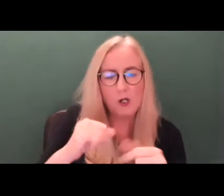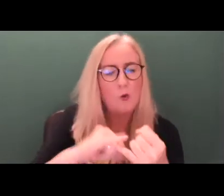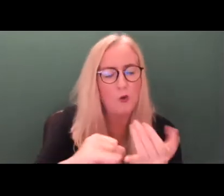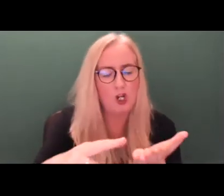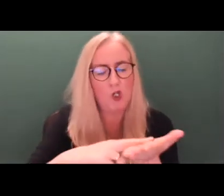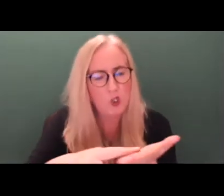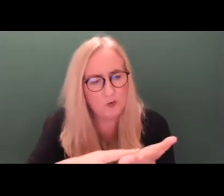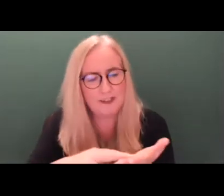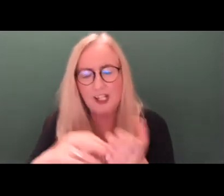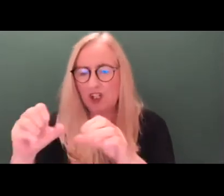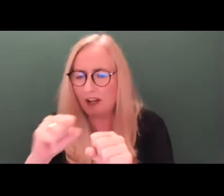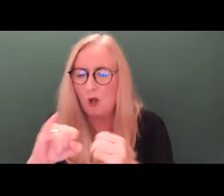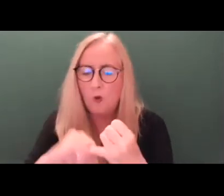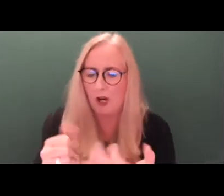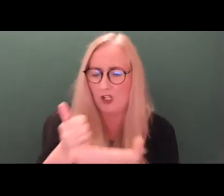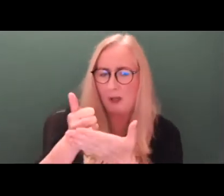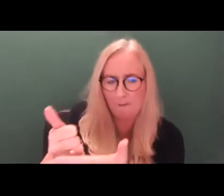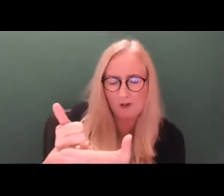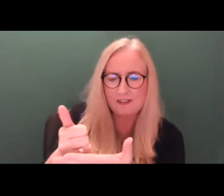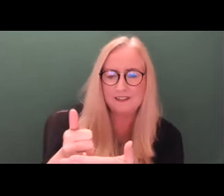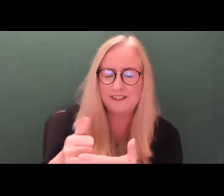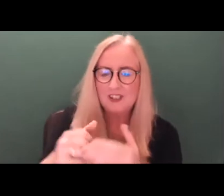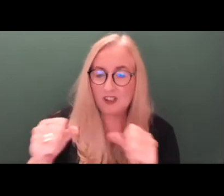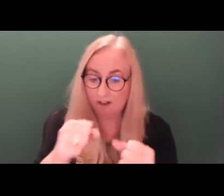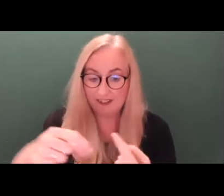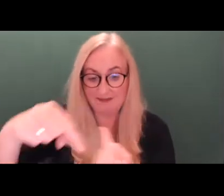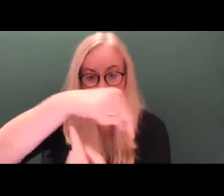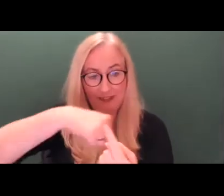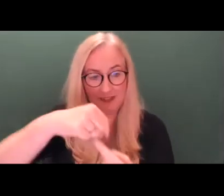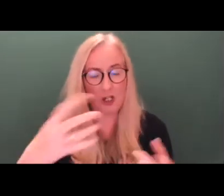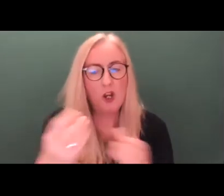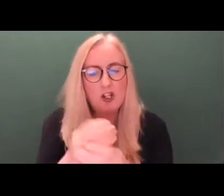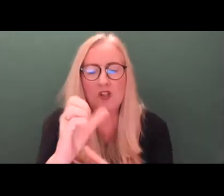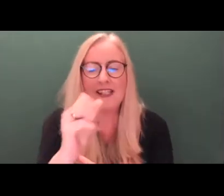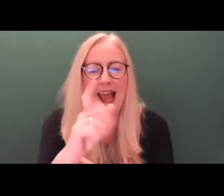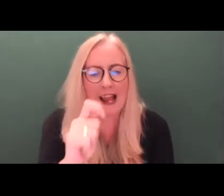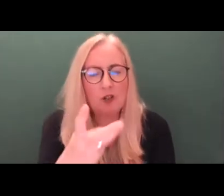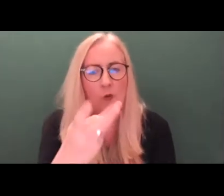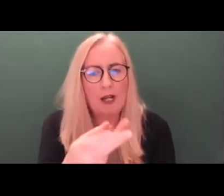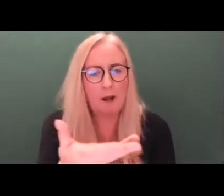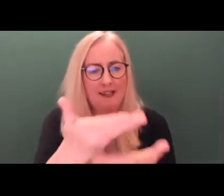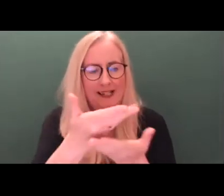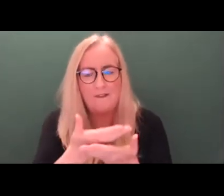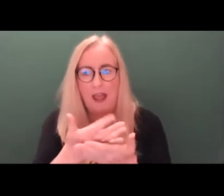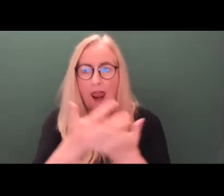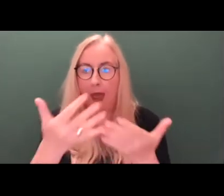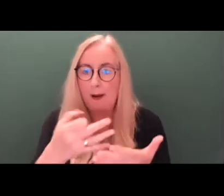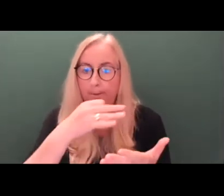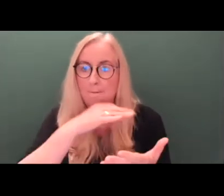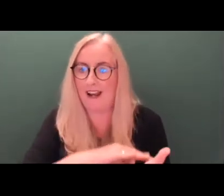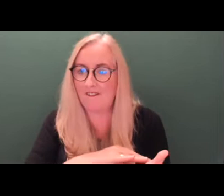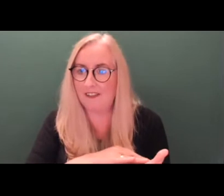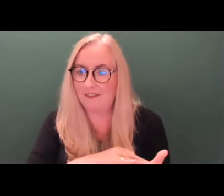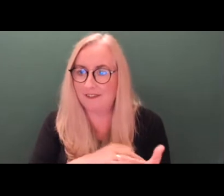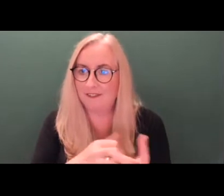support those who use them. So I think the Act will deliver a lot of benefits if it's implemented in that manner